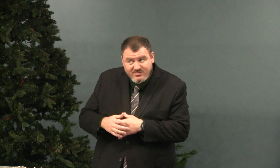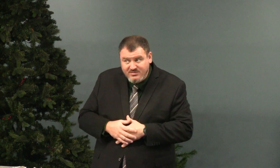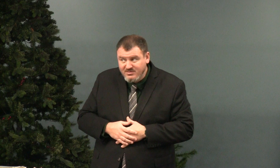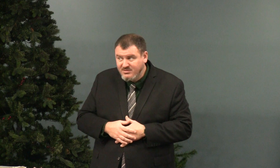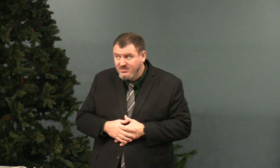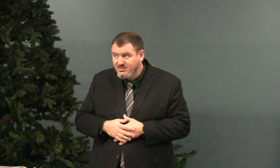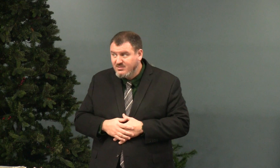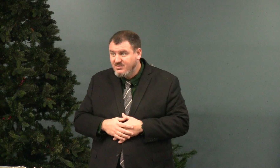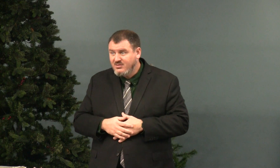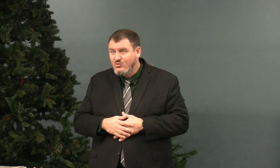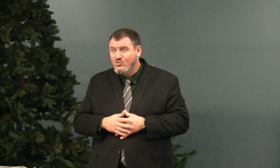Who stole.